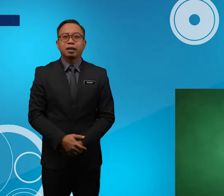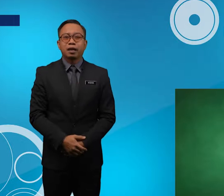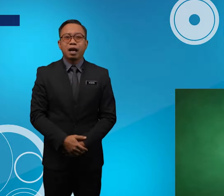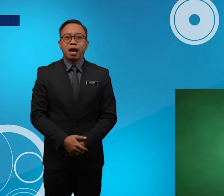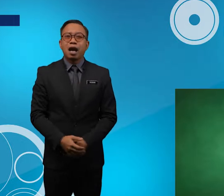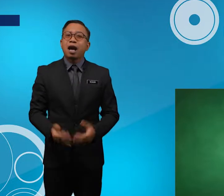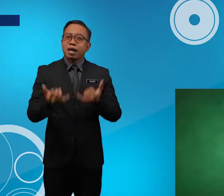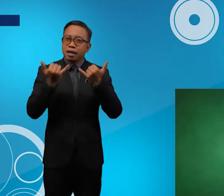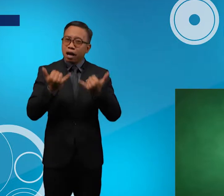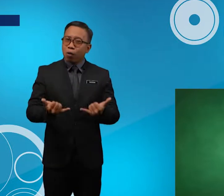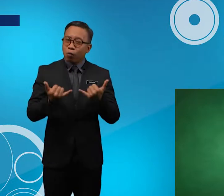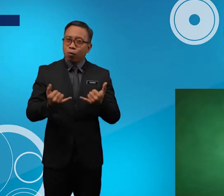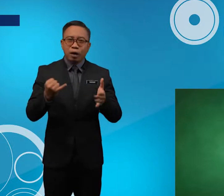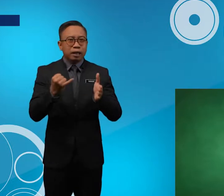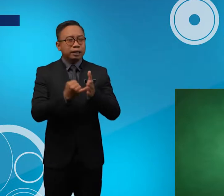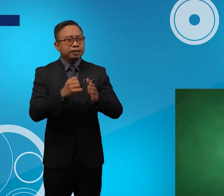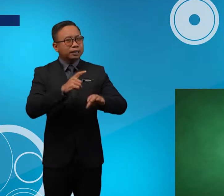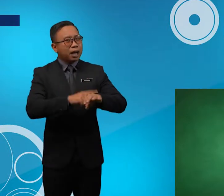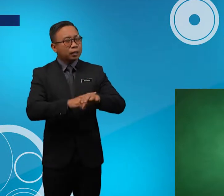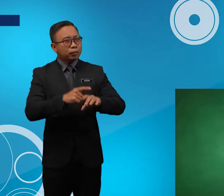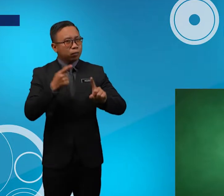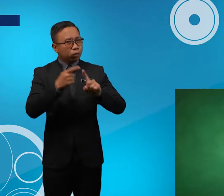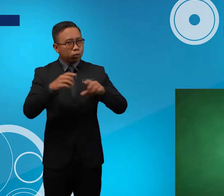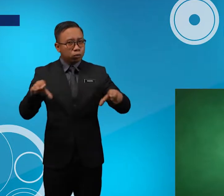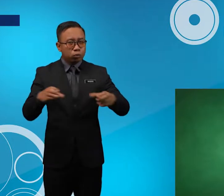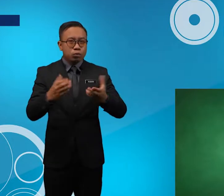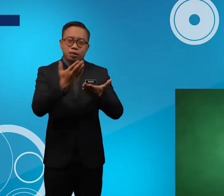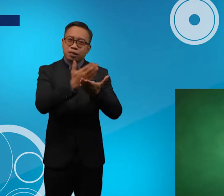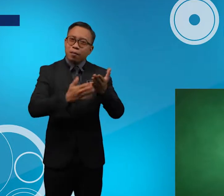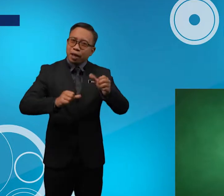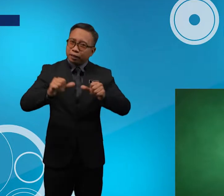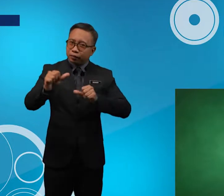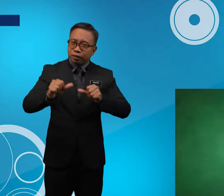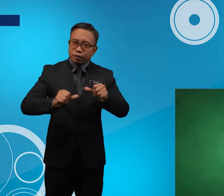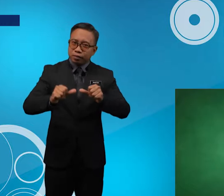Now It's Time To Do Some Activities